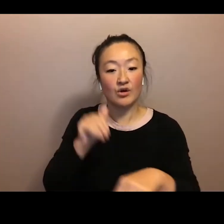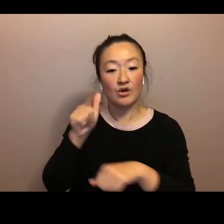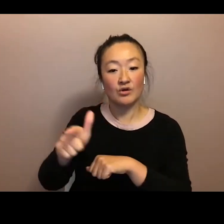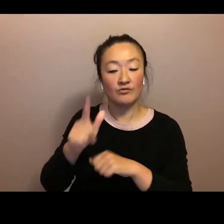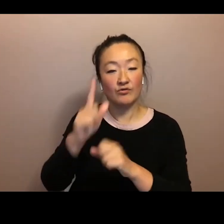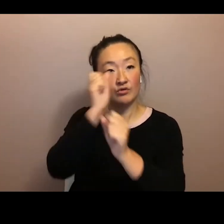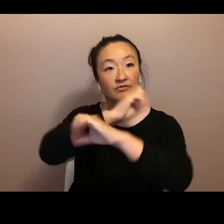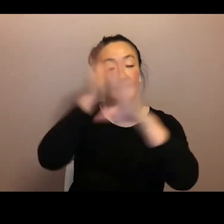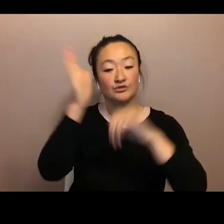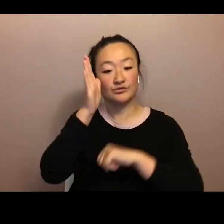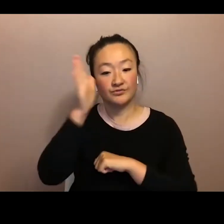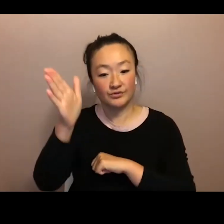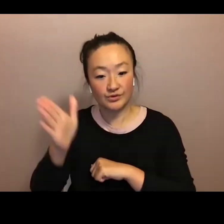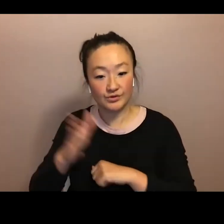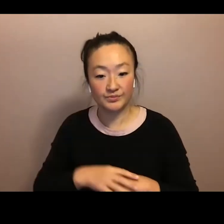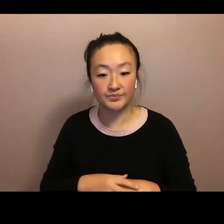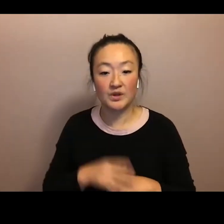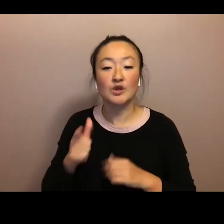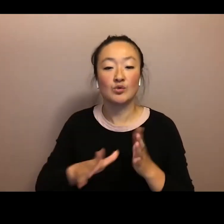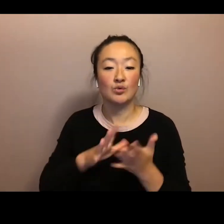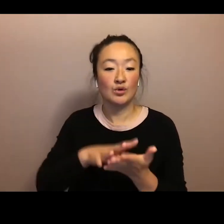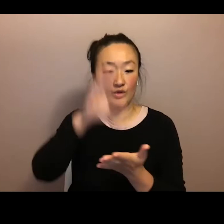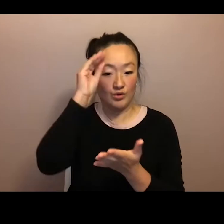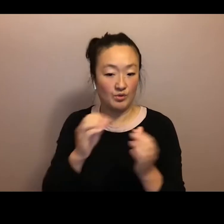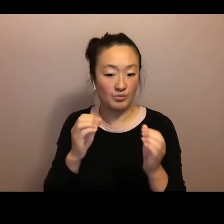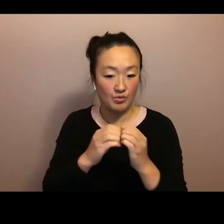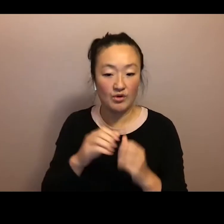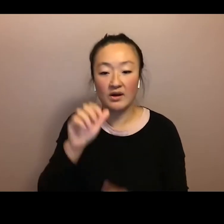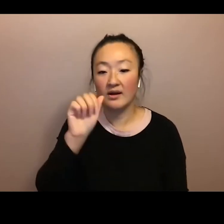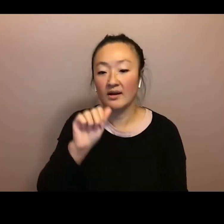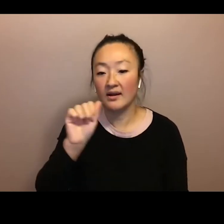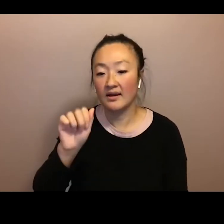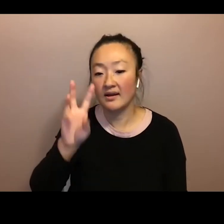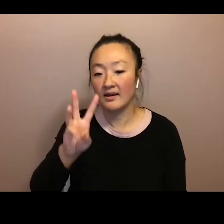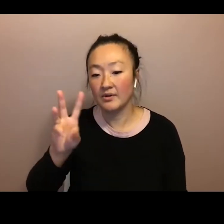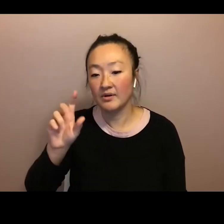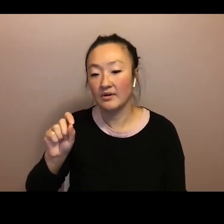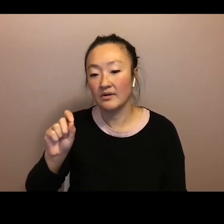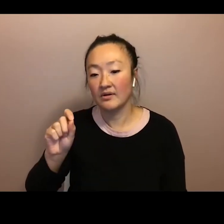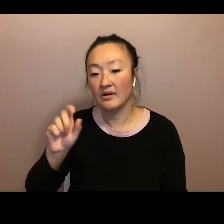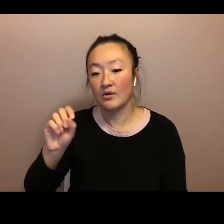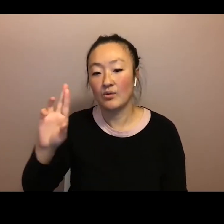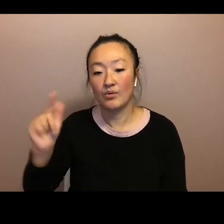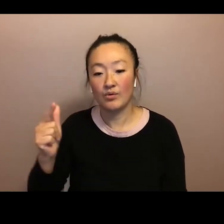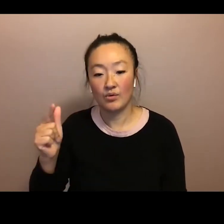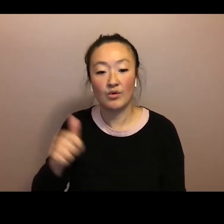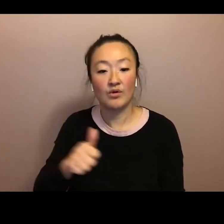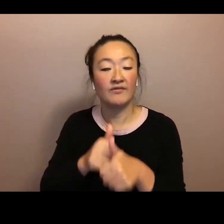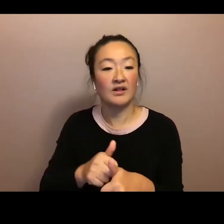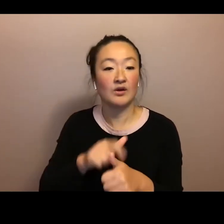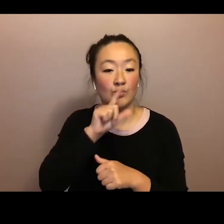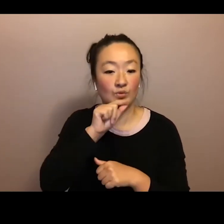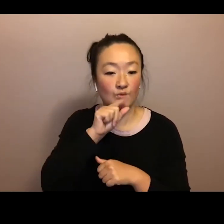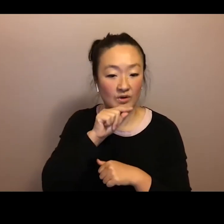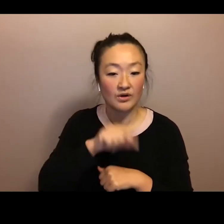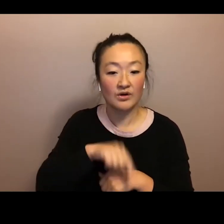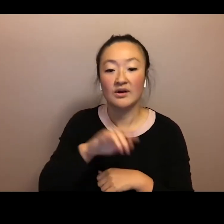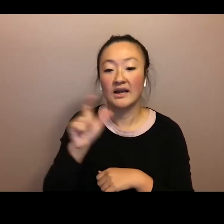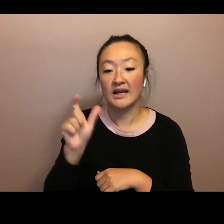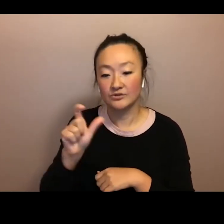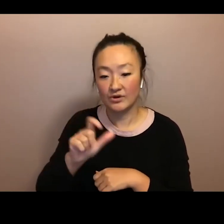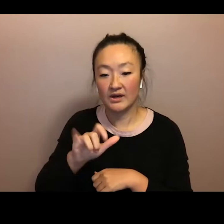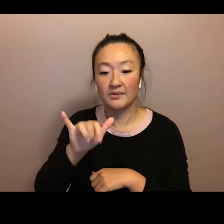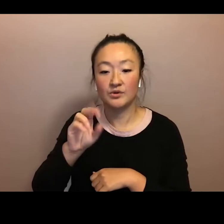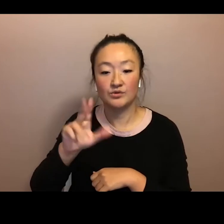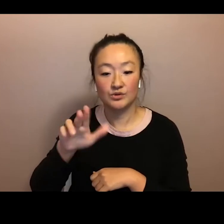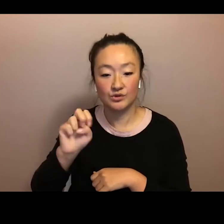members practice nonviolence in the chat. Comments that are racist, transphobic, homophobic, ableist, and or misogynist will